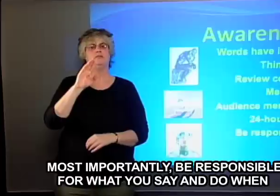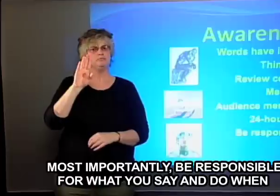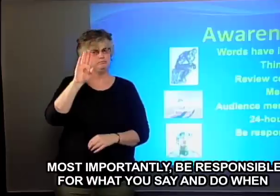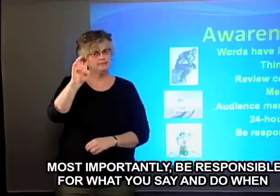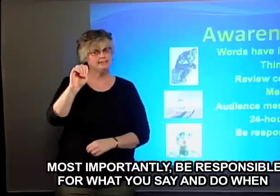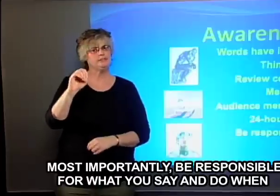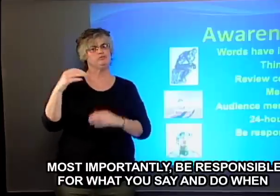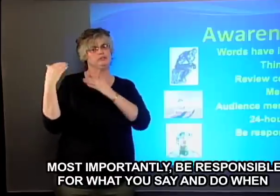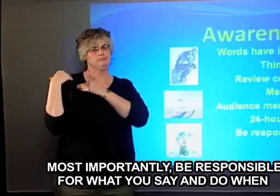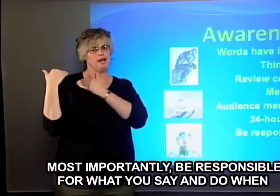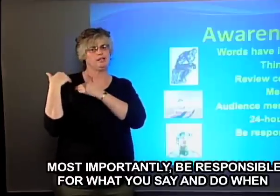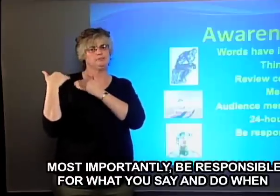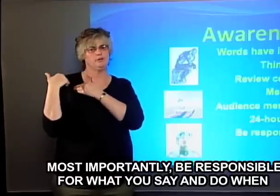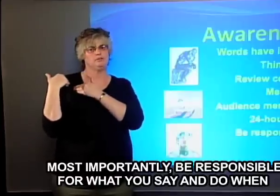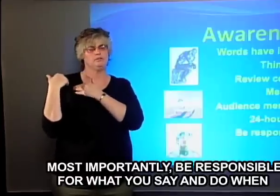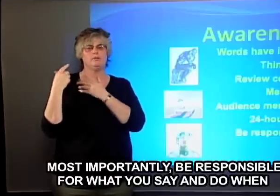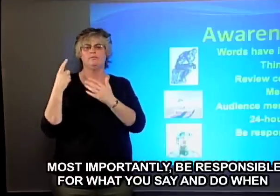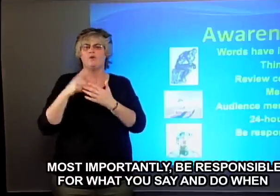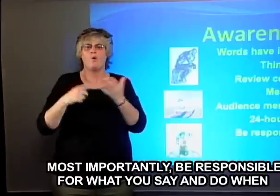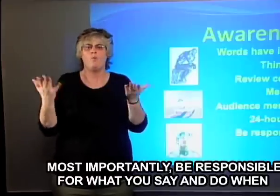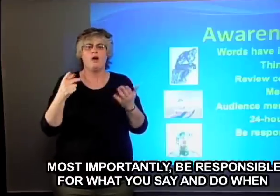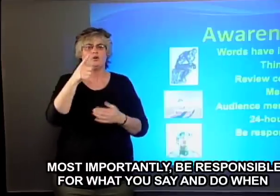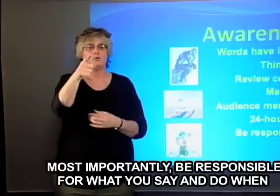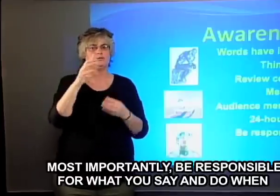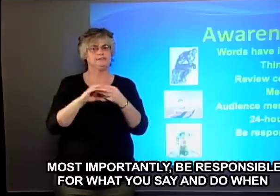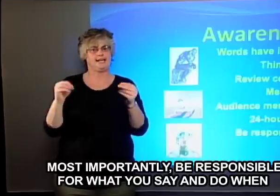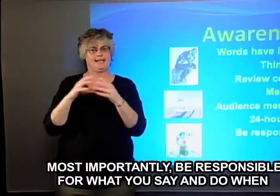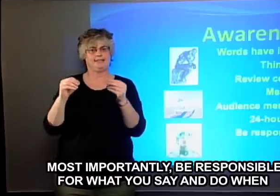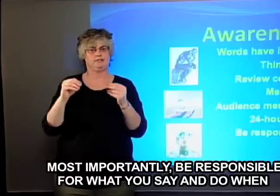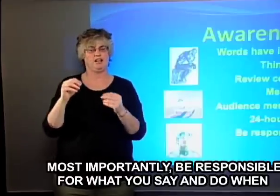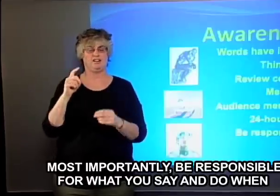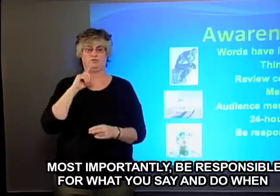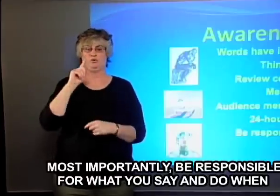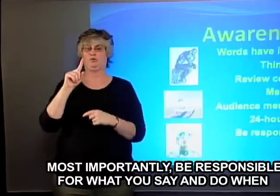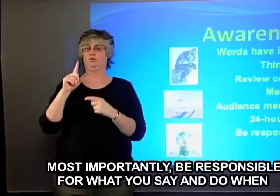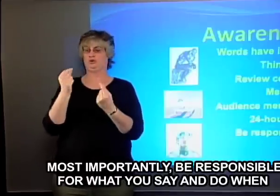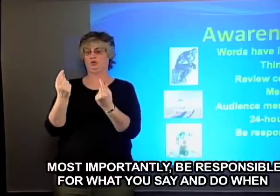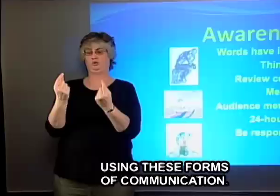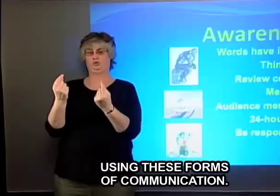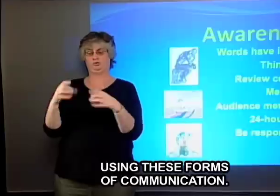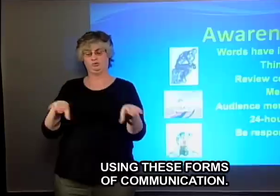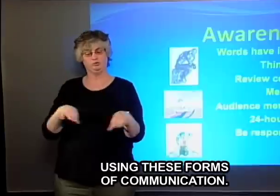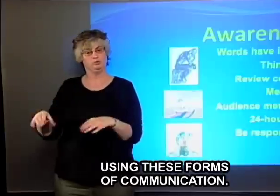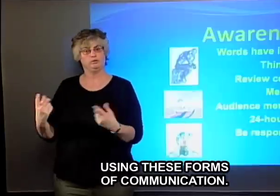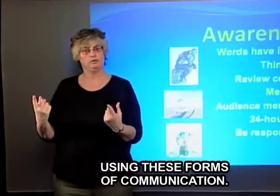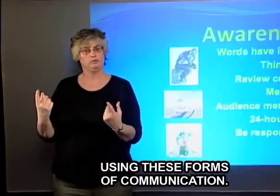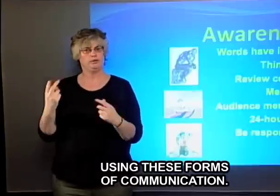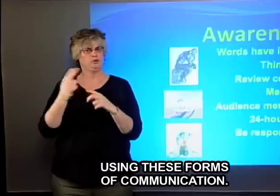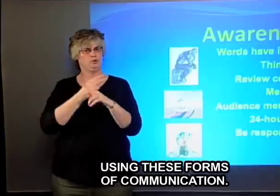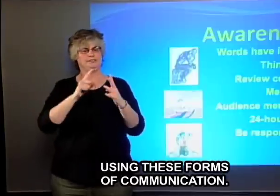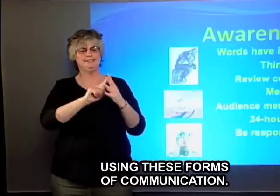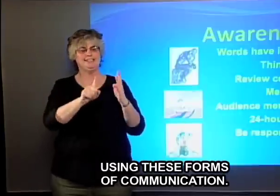Most importantly, be responsible for what you say and do when using these forms of communication.